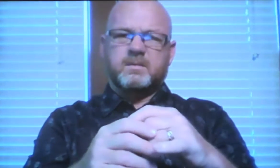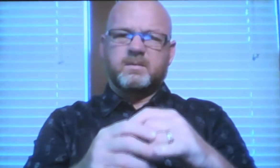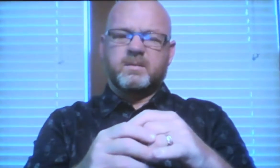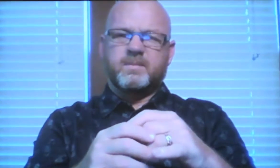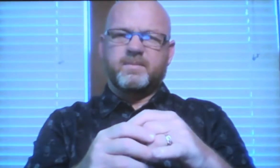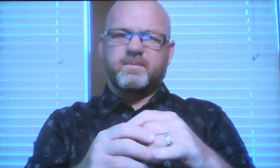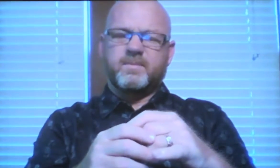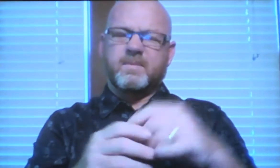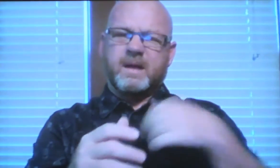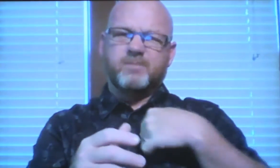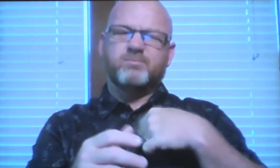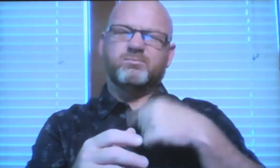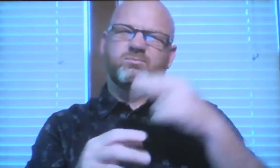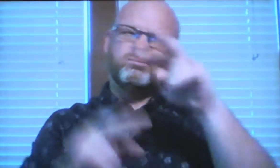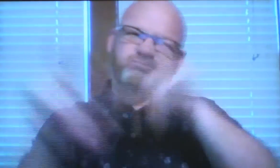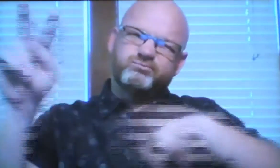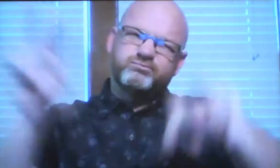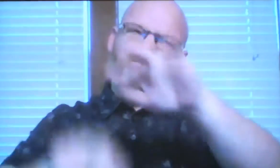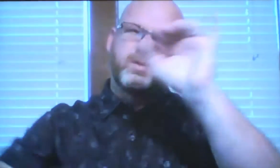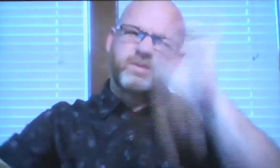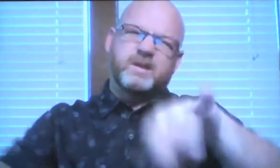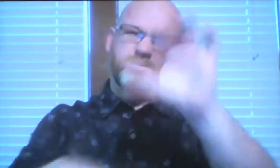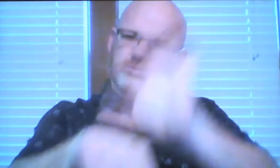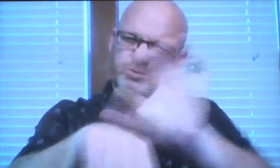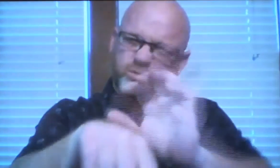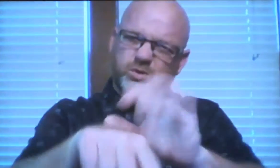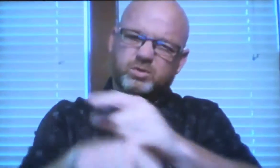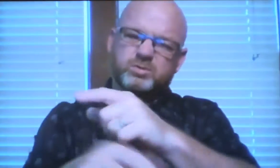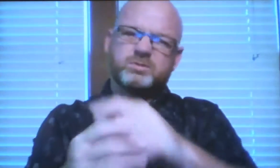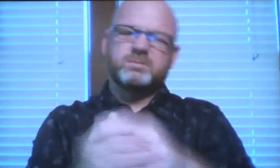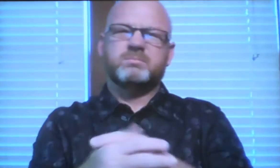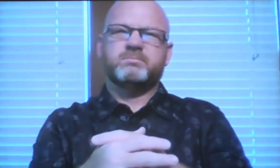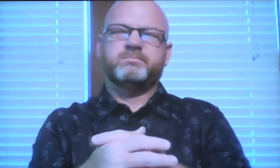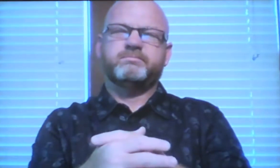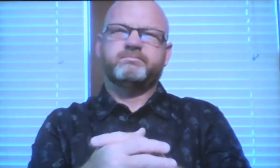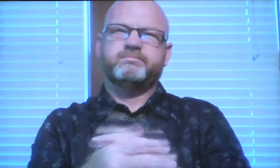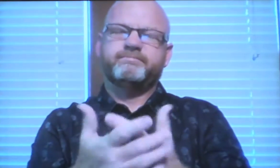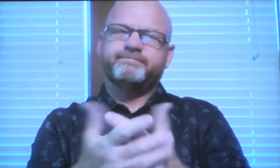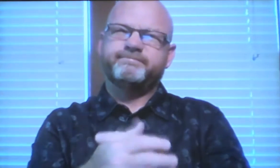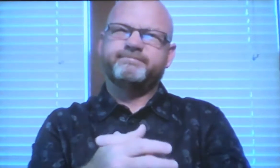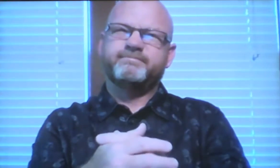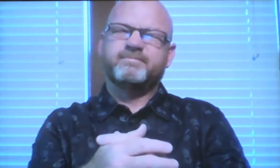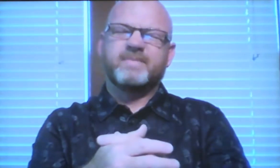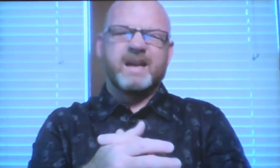So as I have thought about that, and the church there at Corinth,